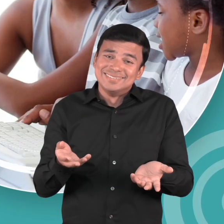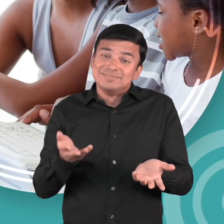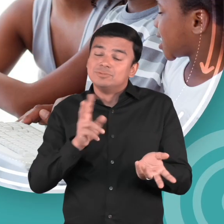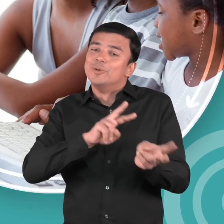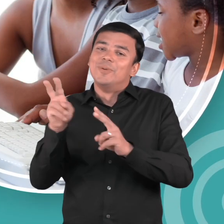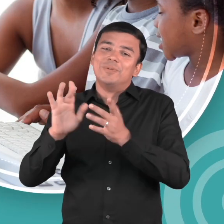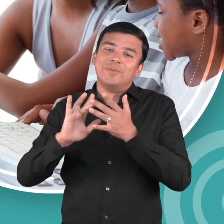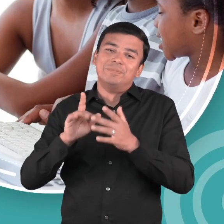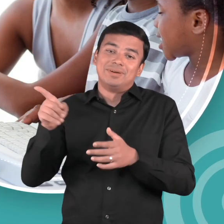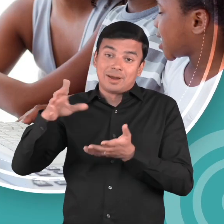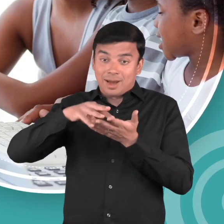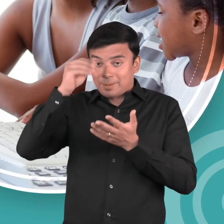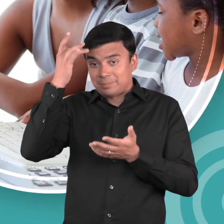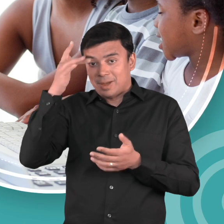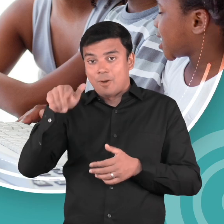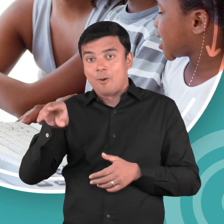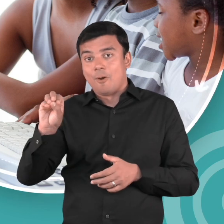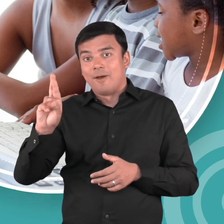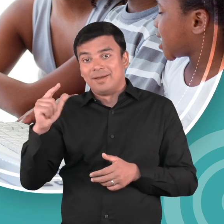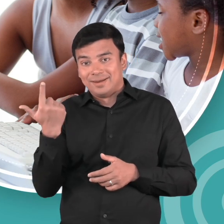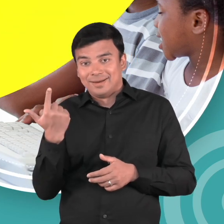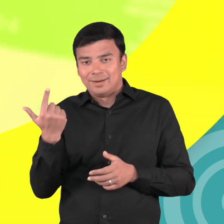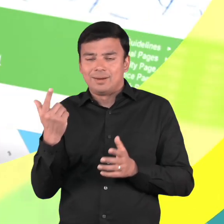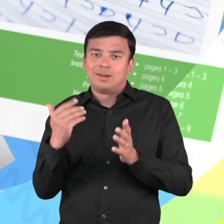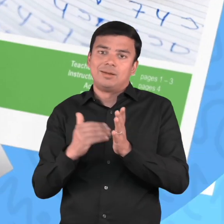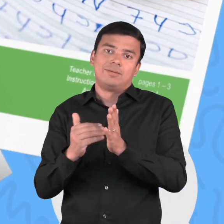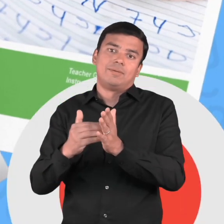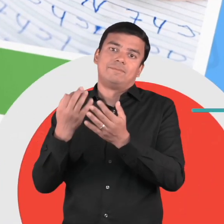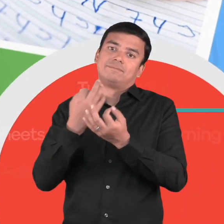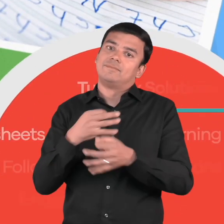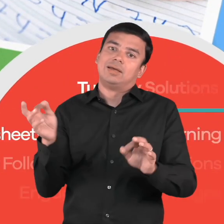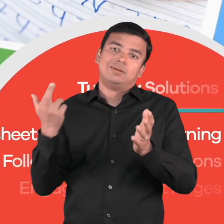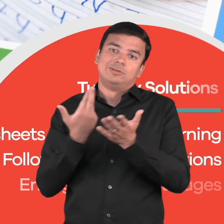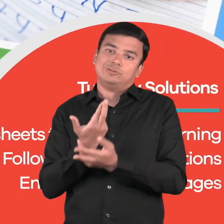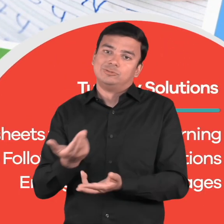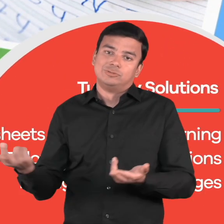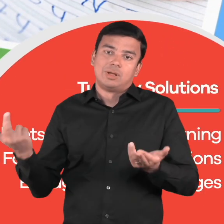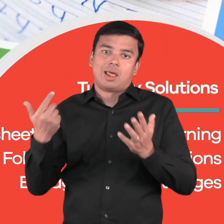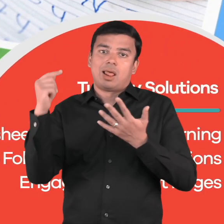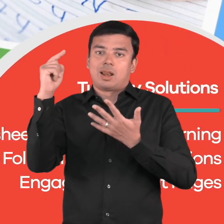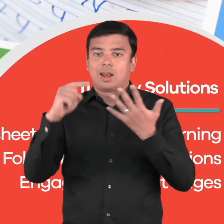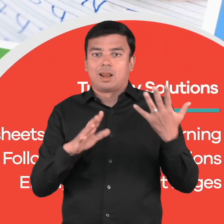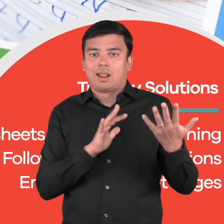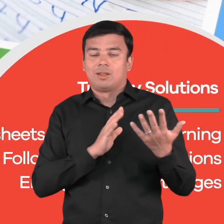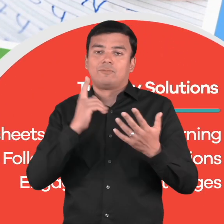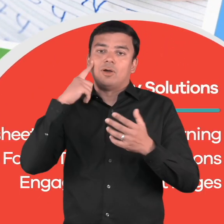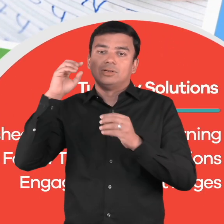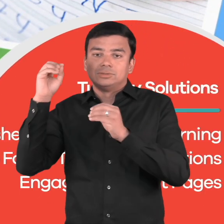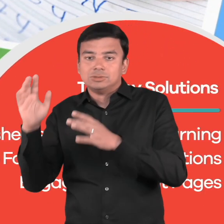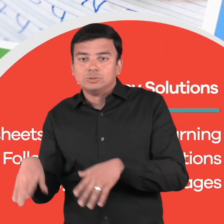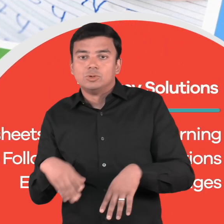for thousands of free resources and turnkey solutions for teachers and homeschoolers.